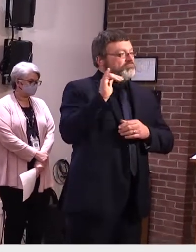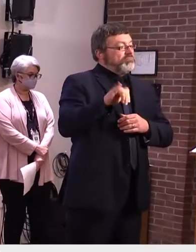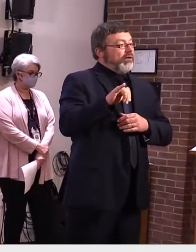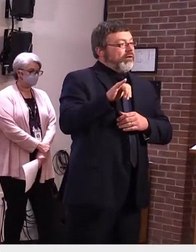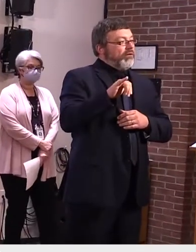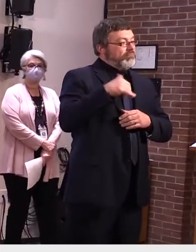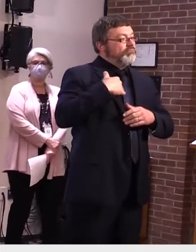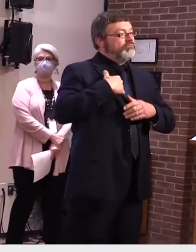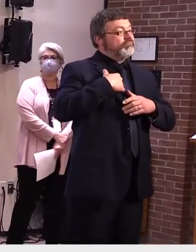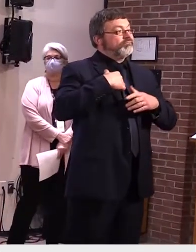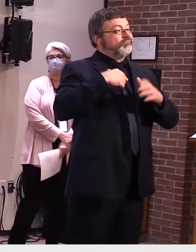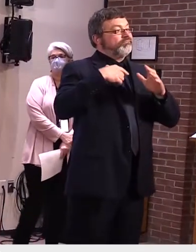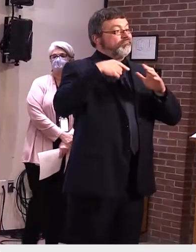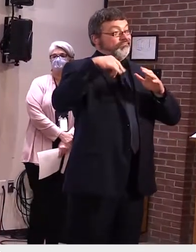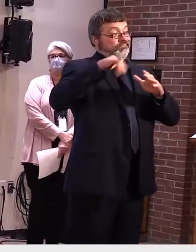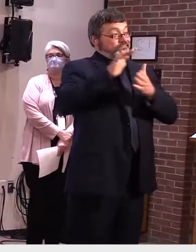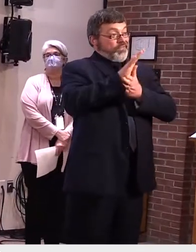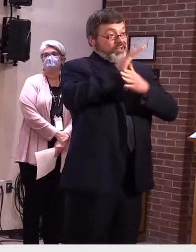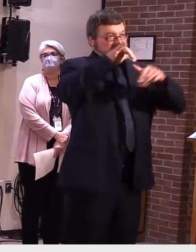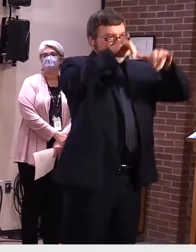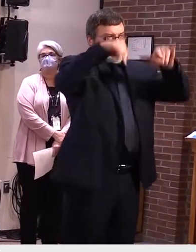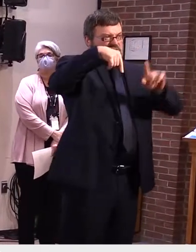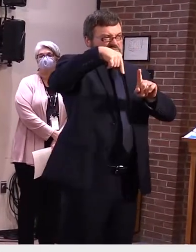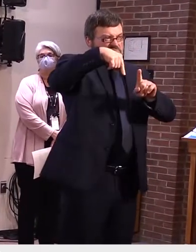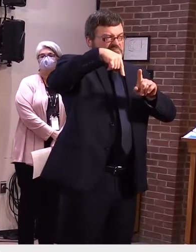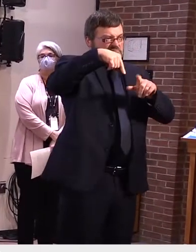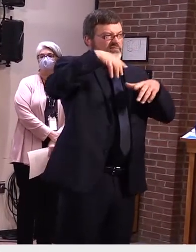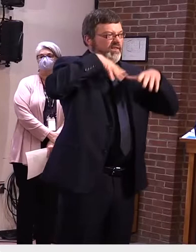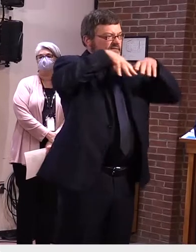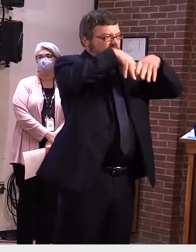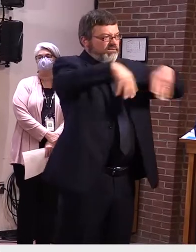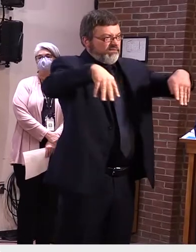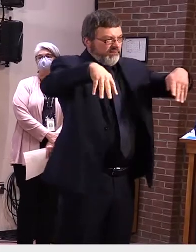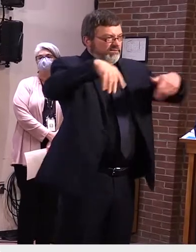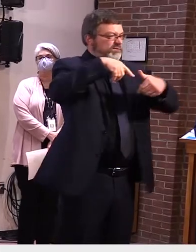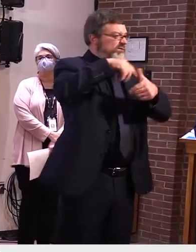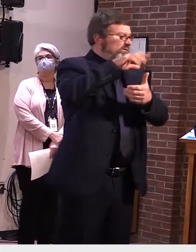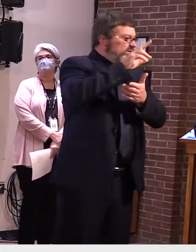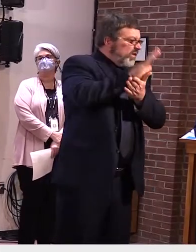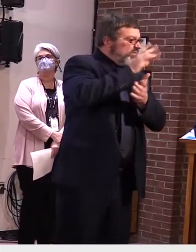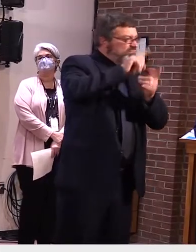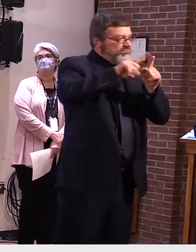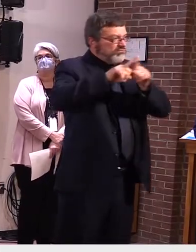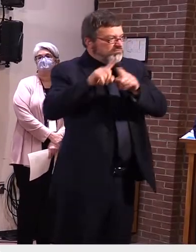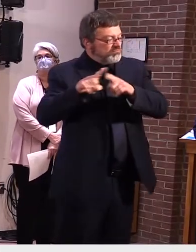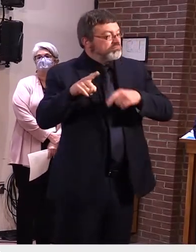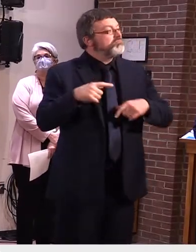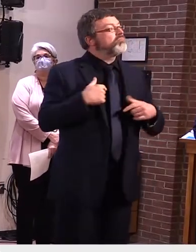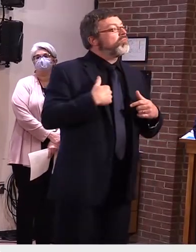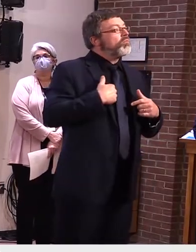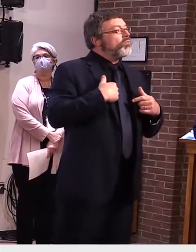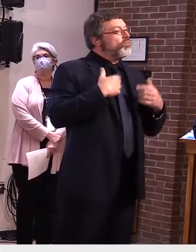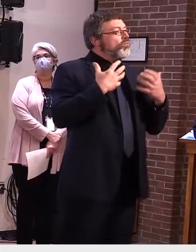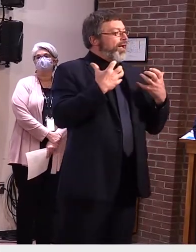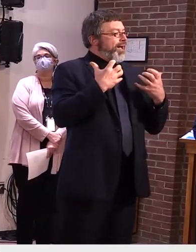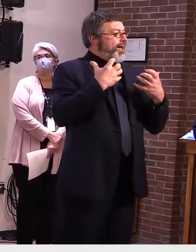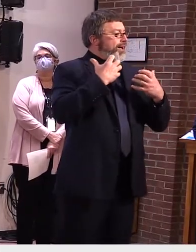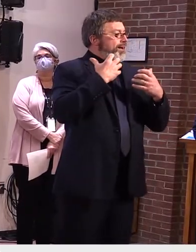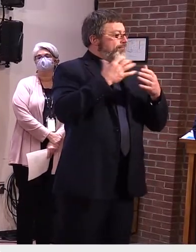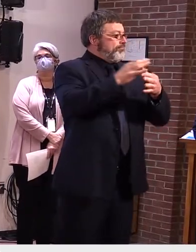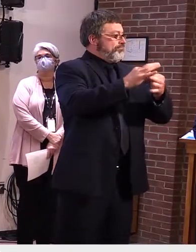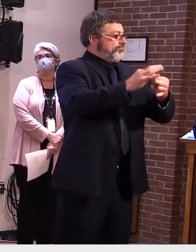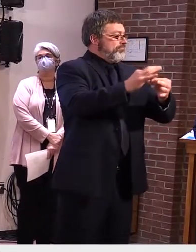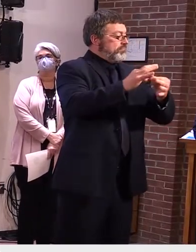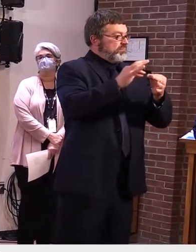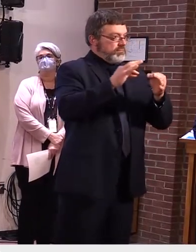And I appreciate the chance to let Vermonters know about a very unique and exciting opportunity that